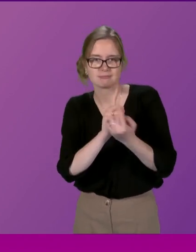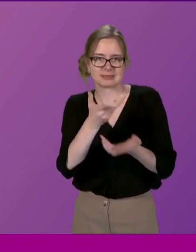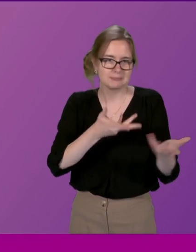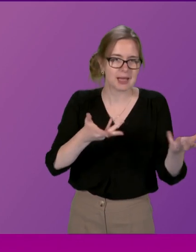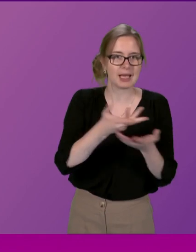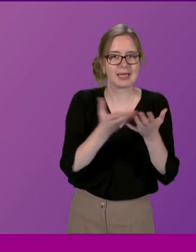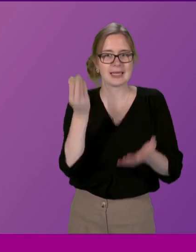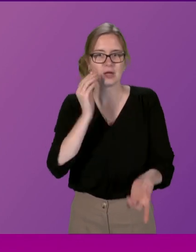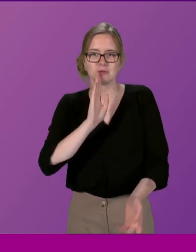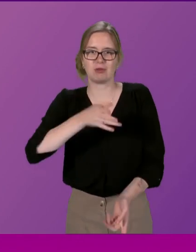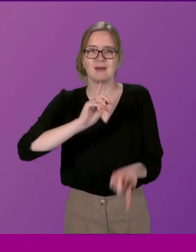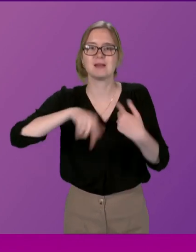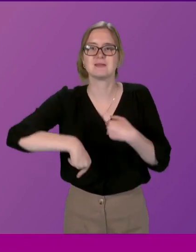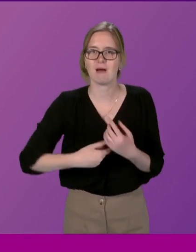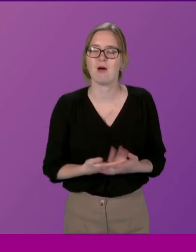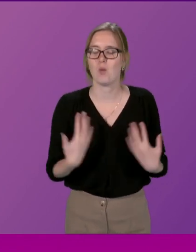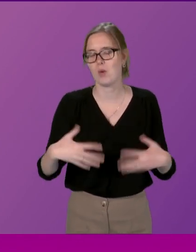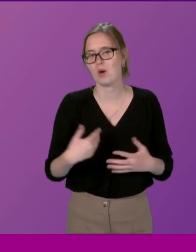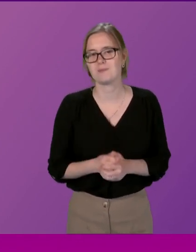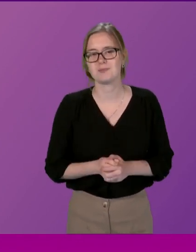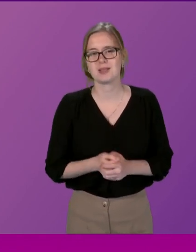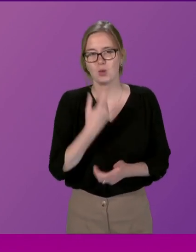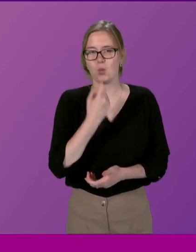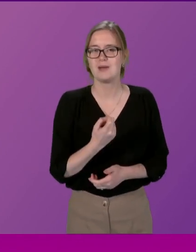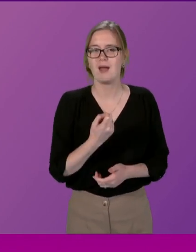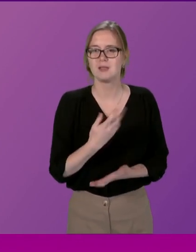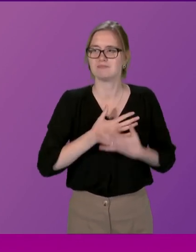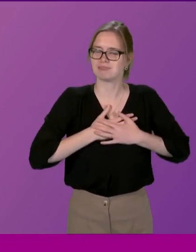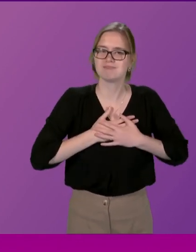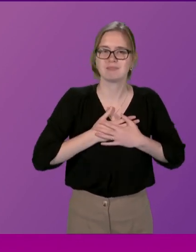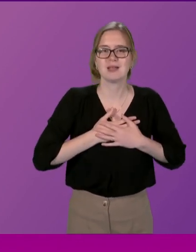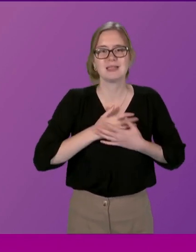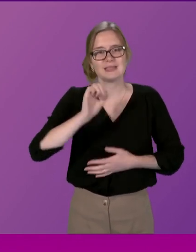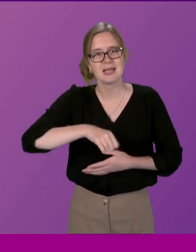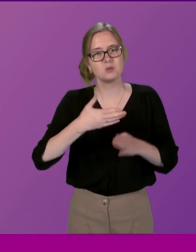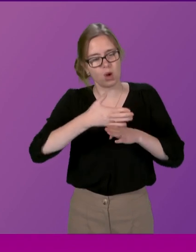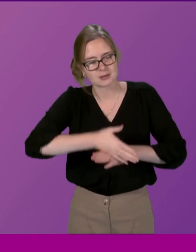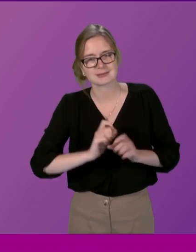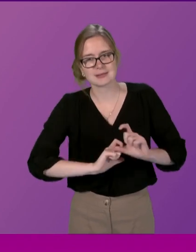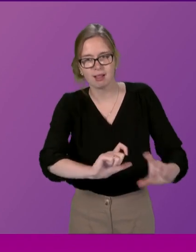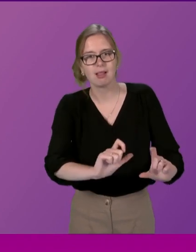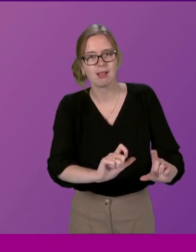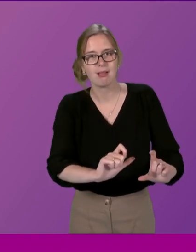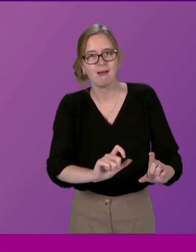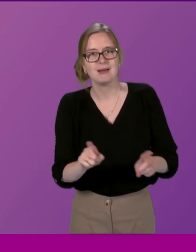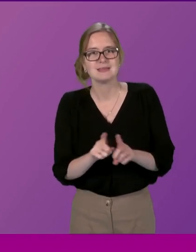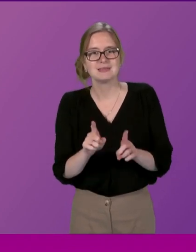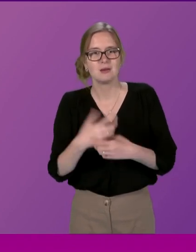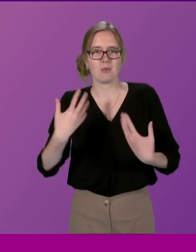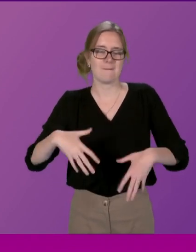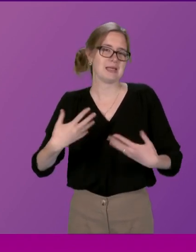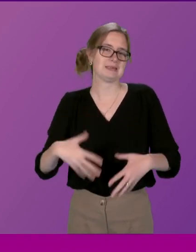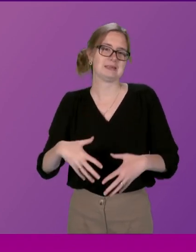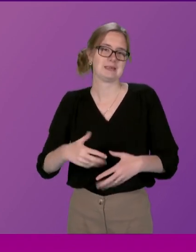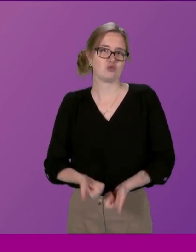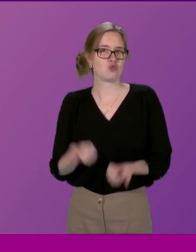questions being directly put and answered so we can all take heart that whilst there is work to be done there is an amazing amount